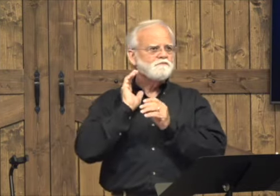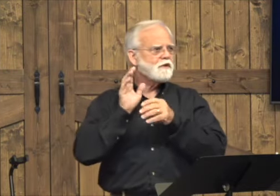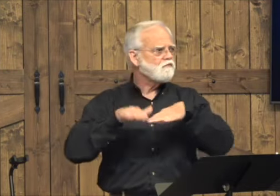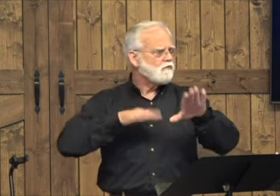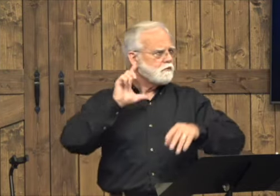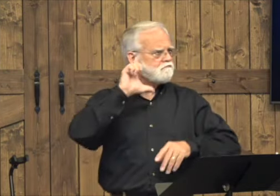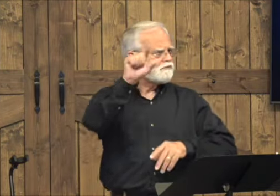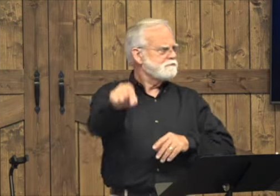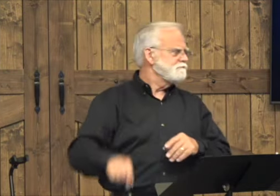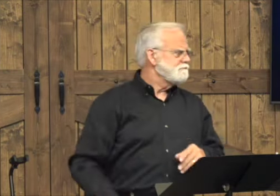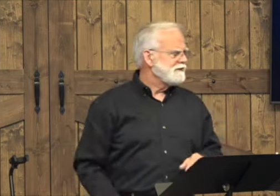and walk.